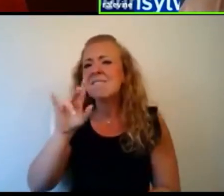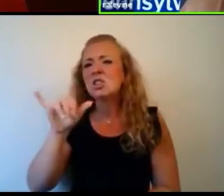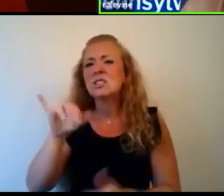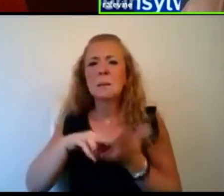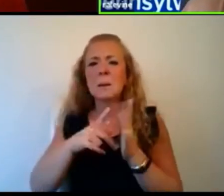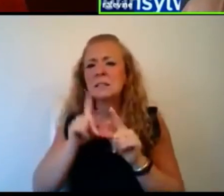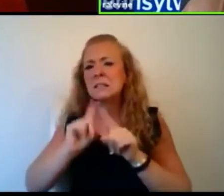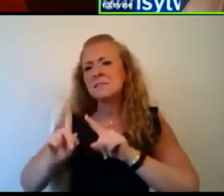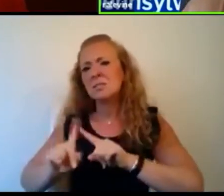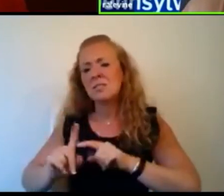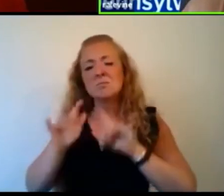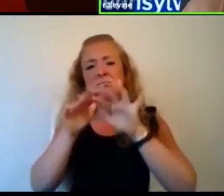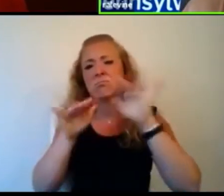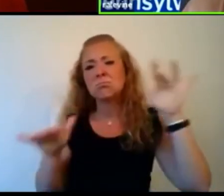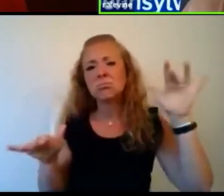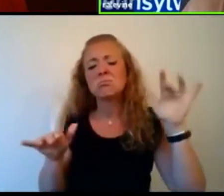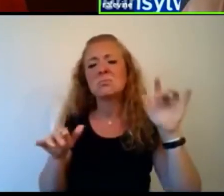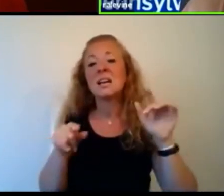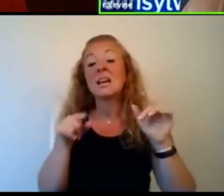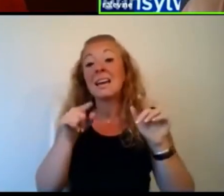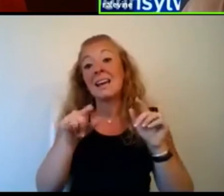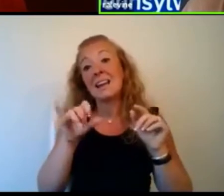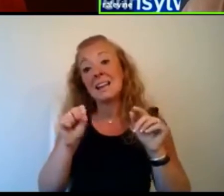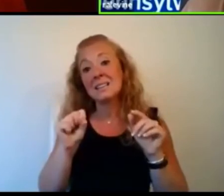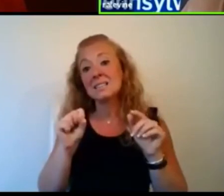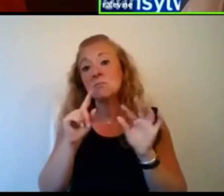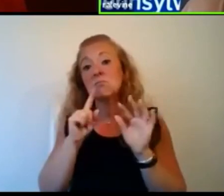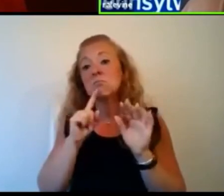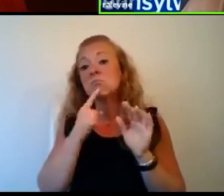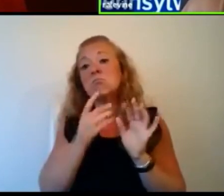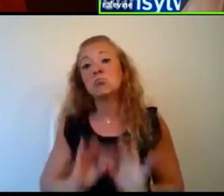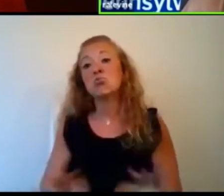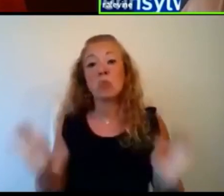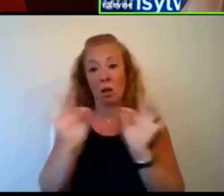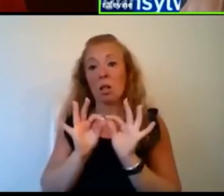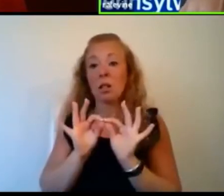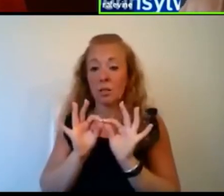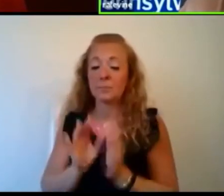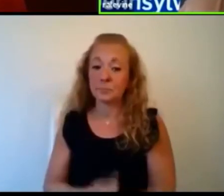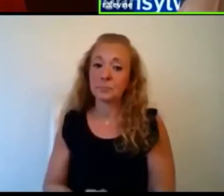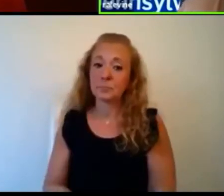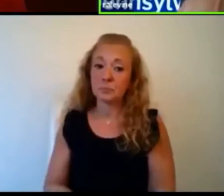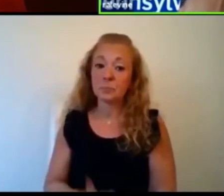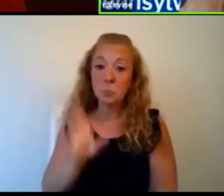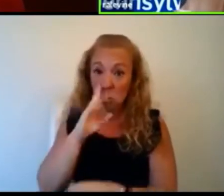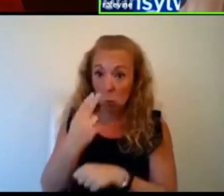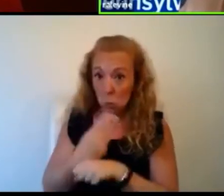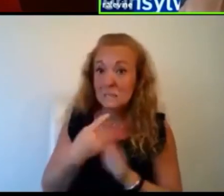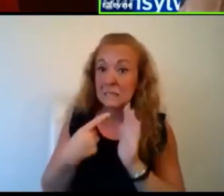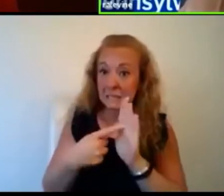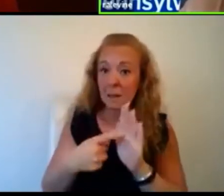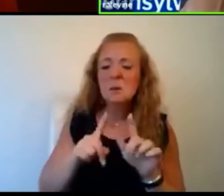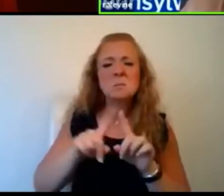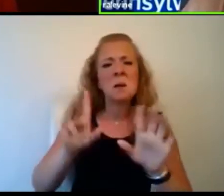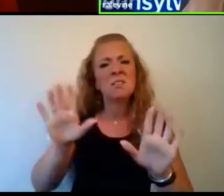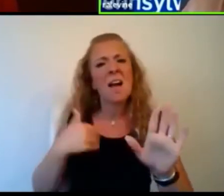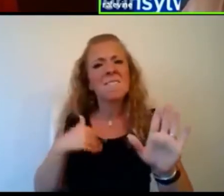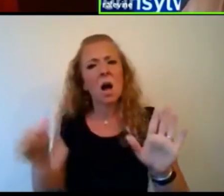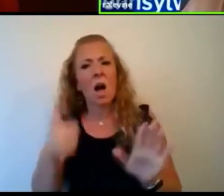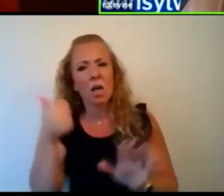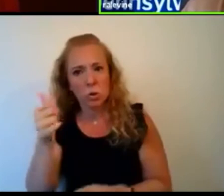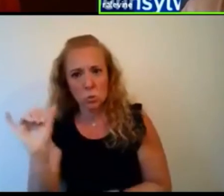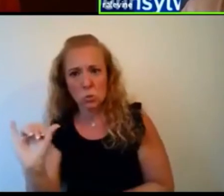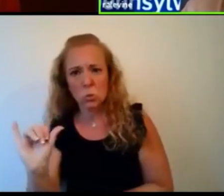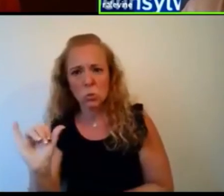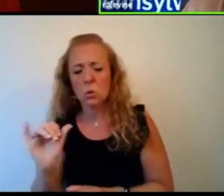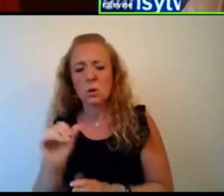is just absolutely critical. So I'm going to use some examples, but then there's others that I might, and so don't,